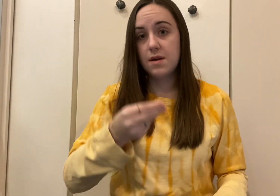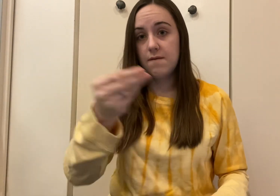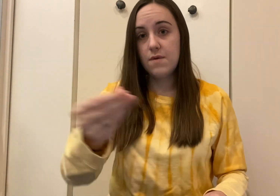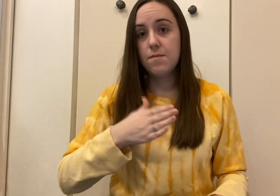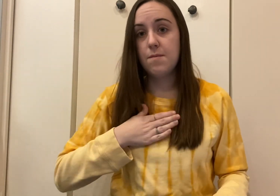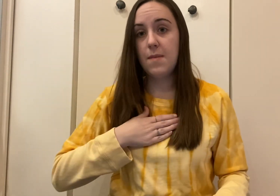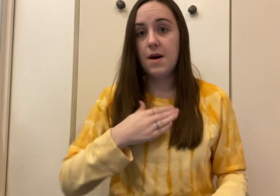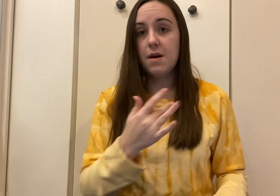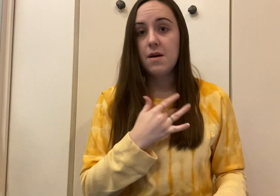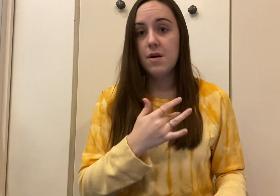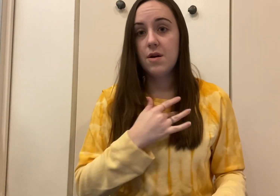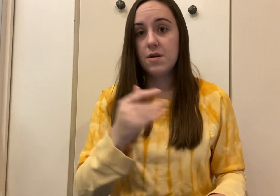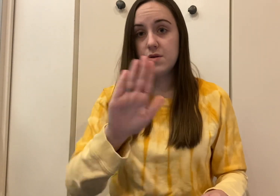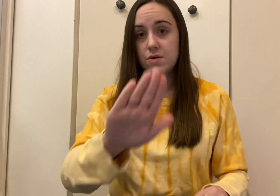When you